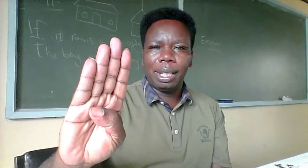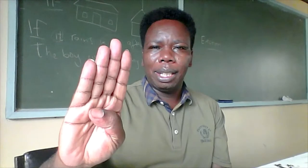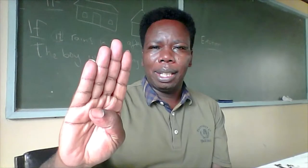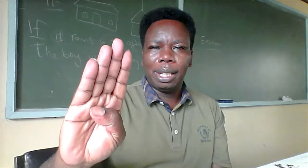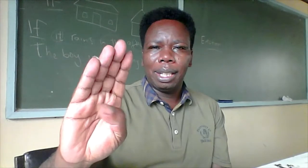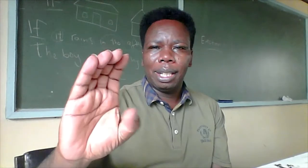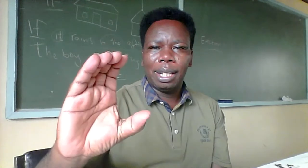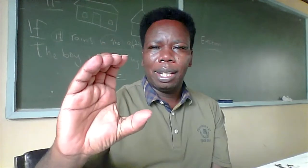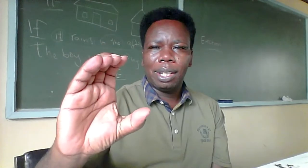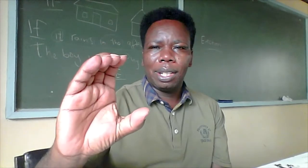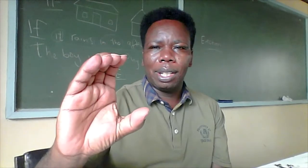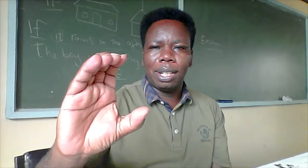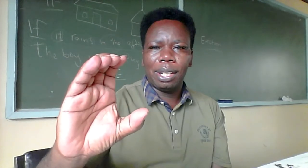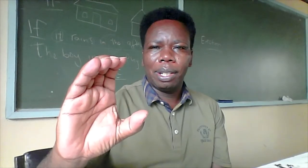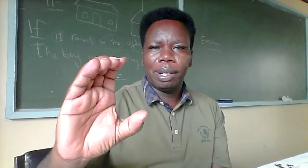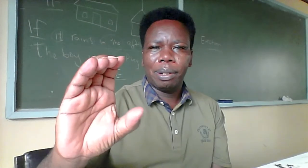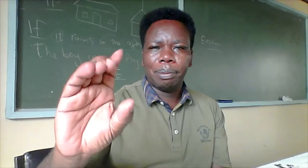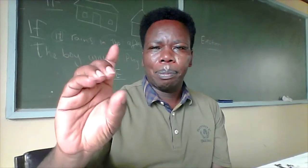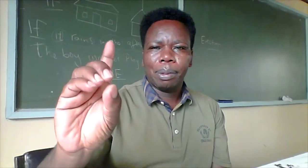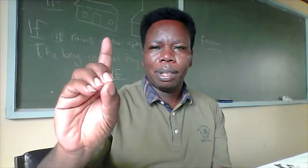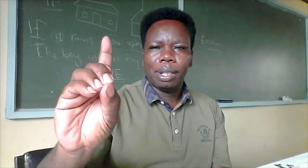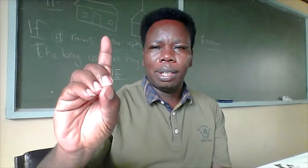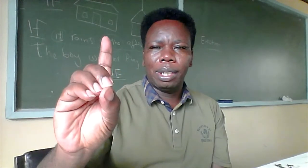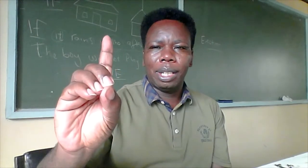E,